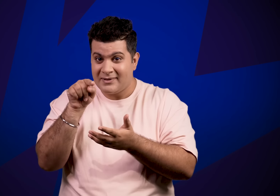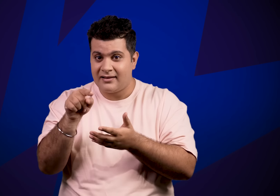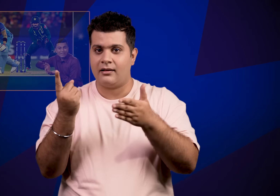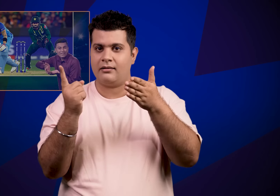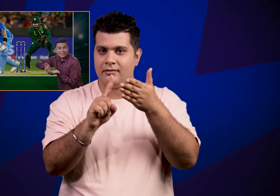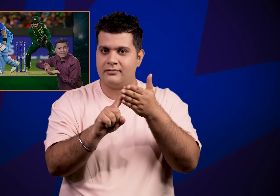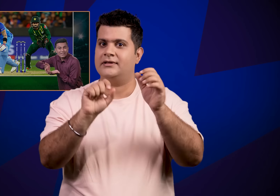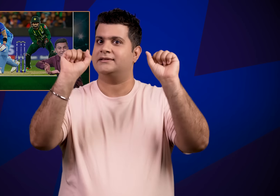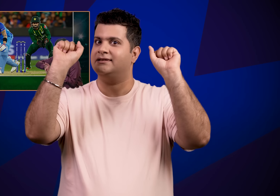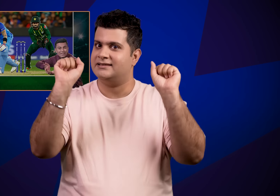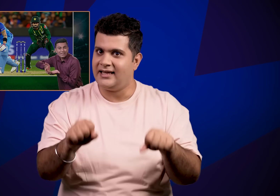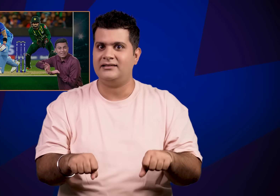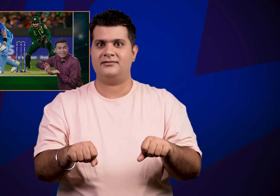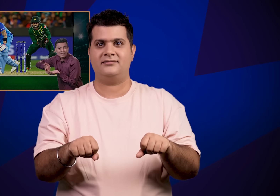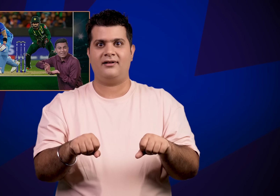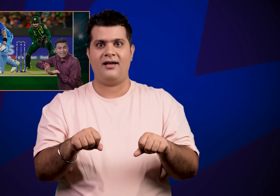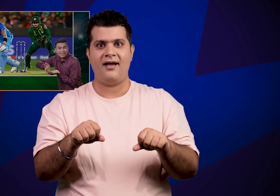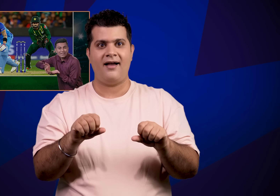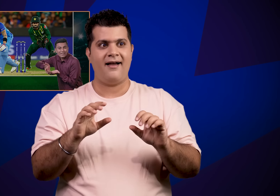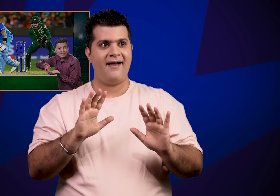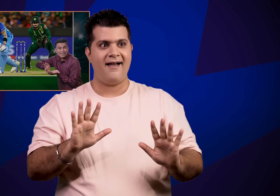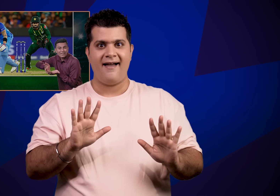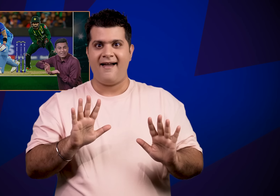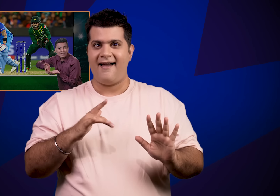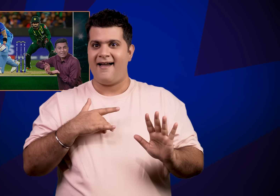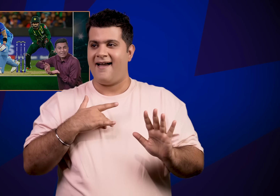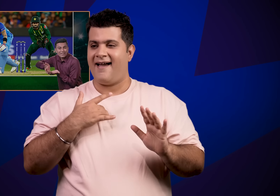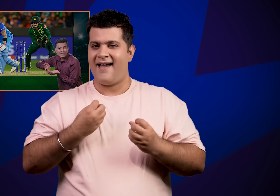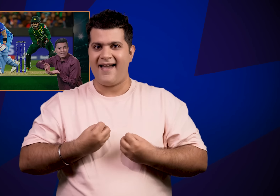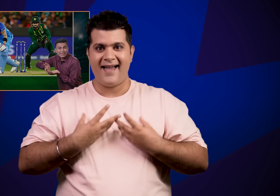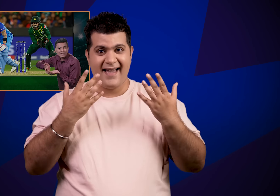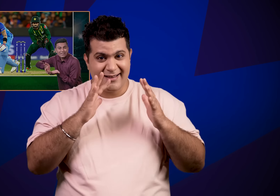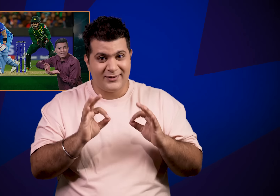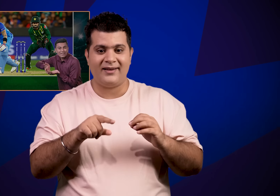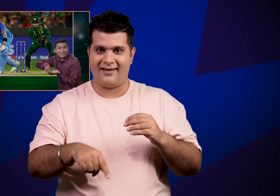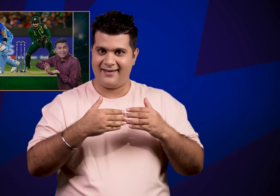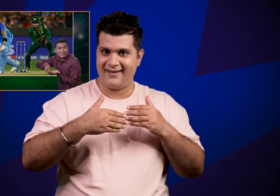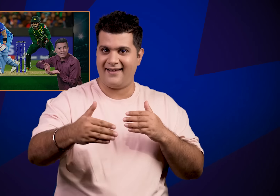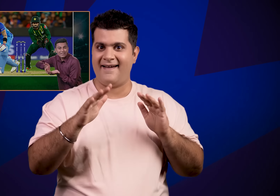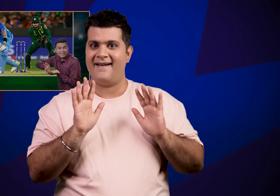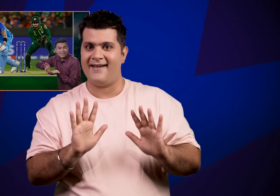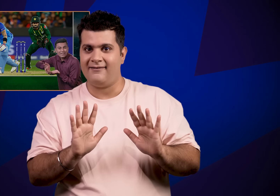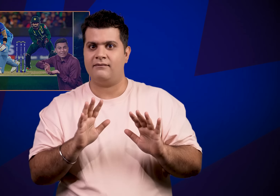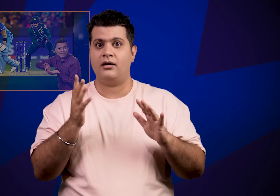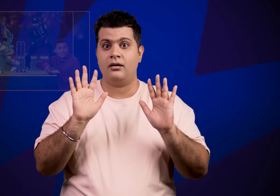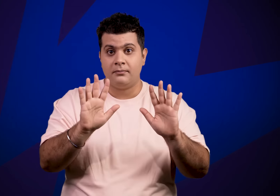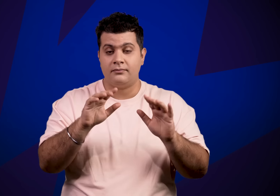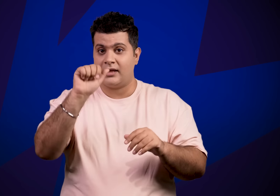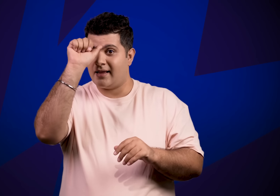will have ISL interpretation. Yes! Woah! I am so happy. This is true. All